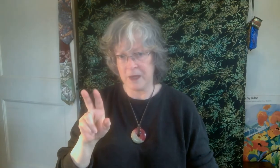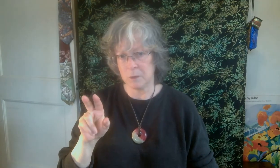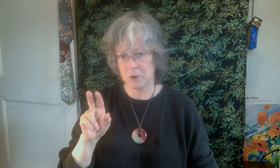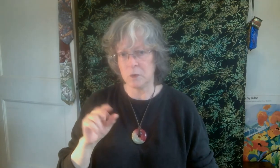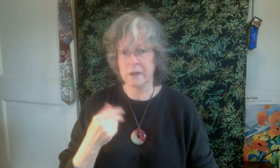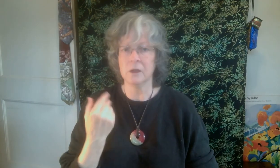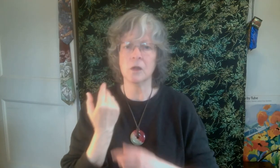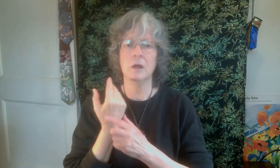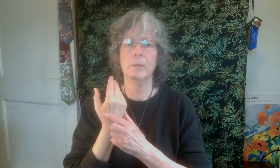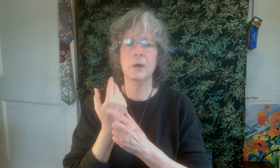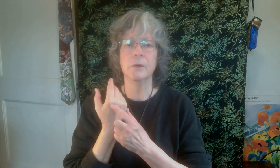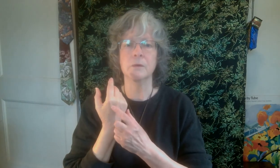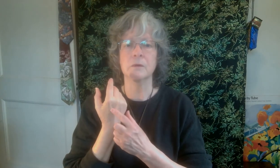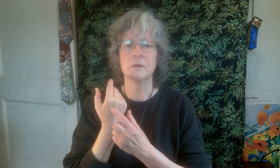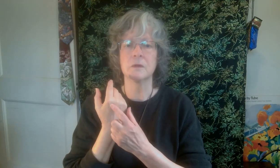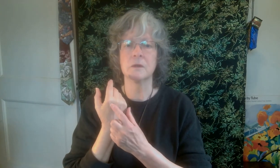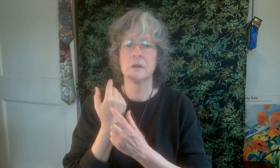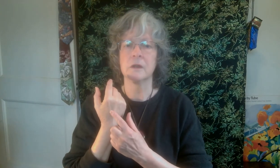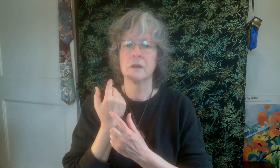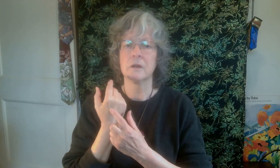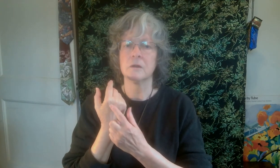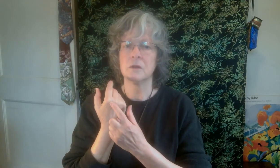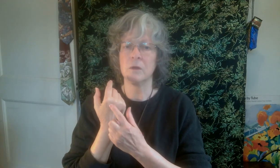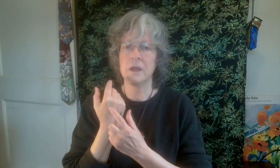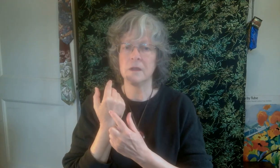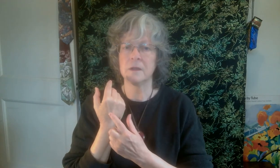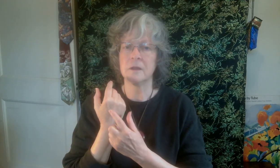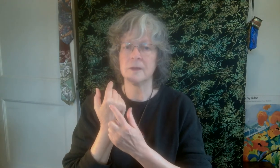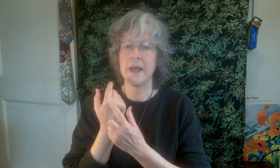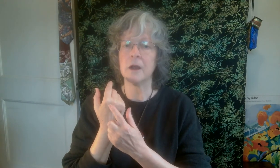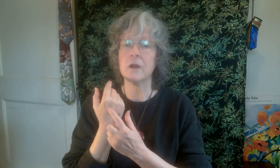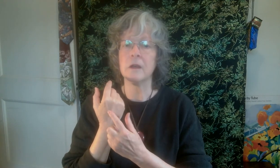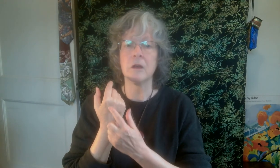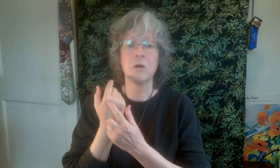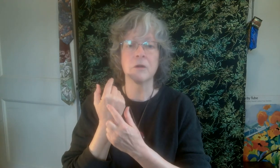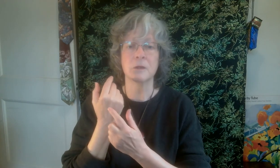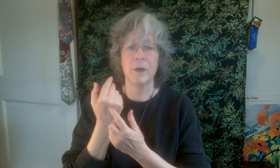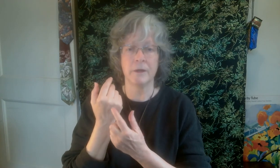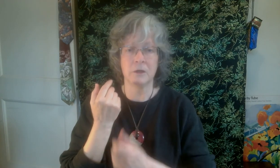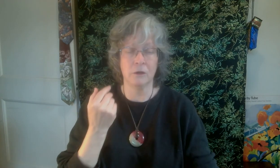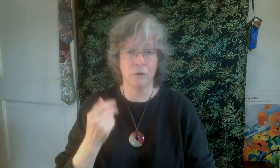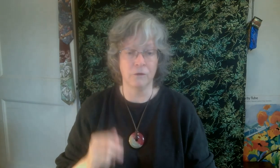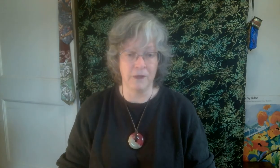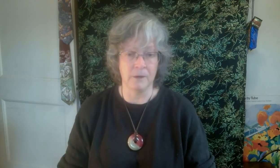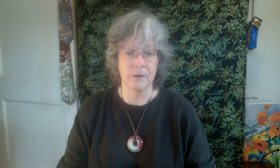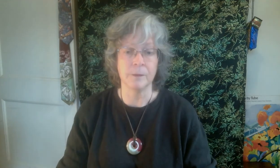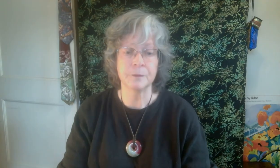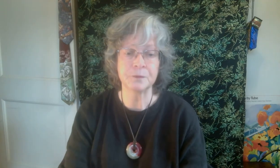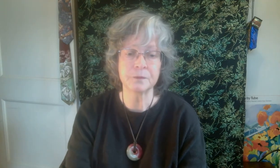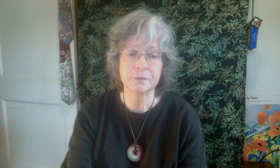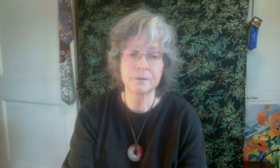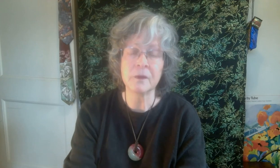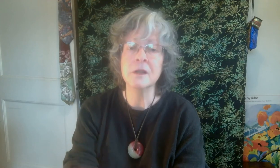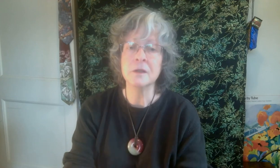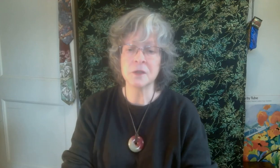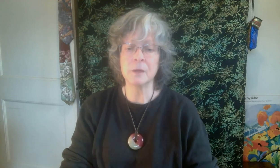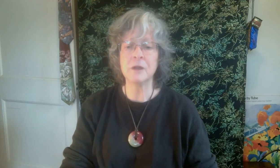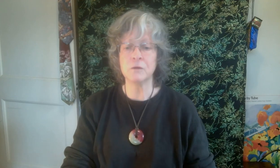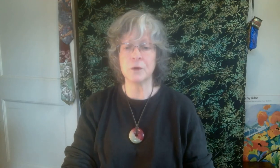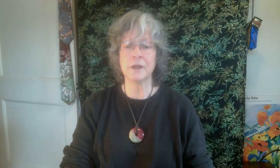between the long bones. So this area that corresponds to your feet. Stomach 42.